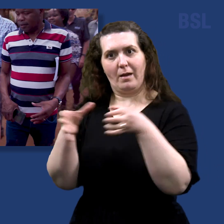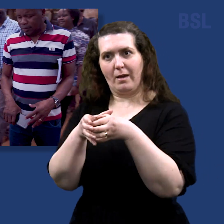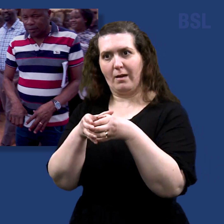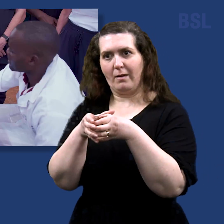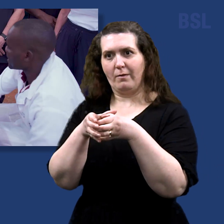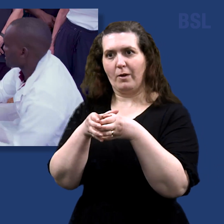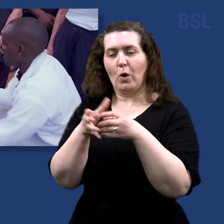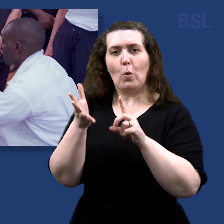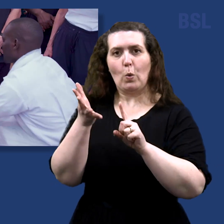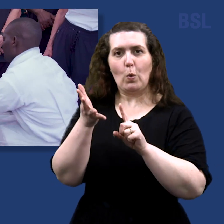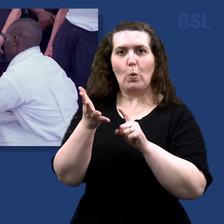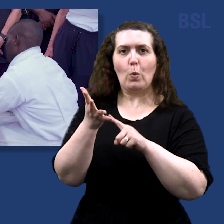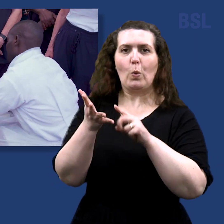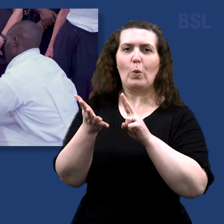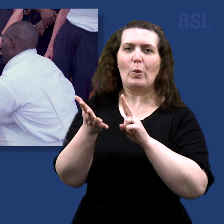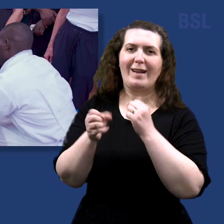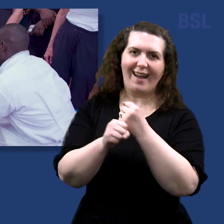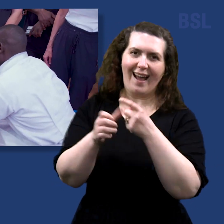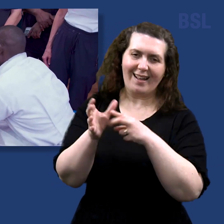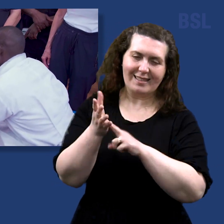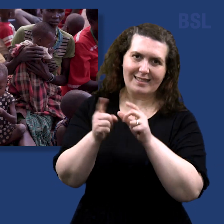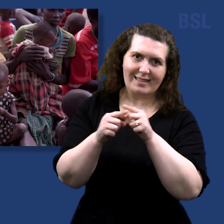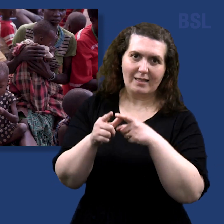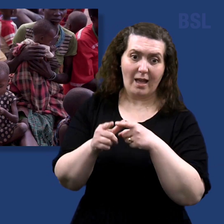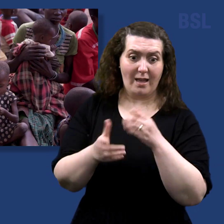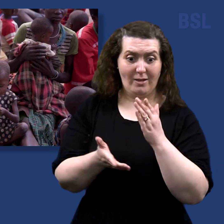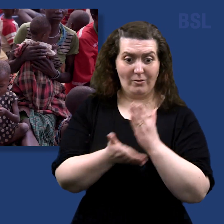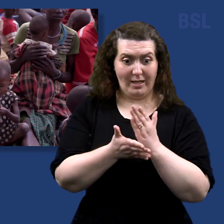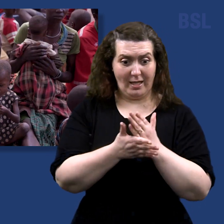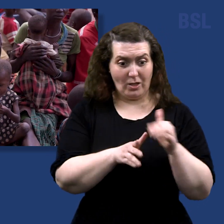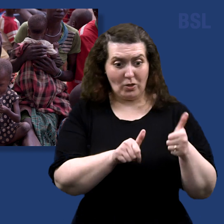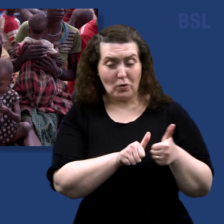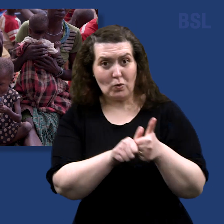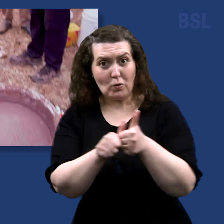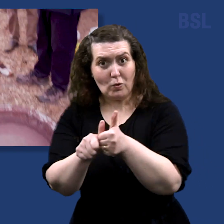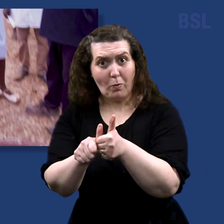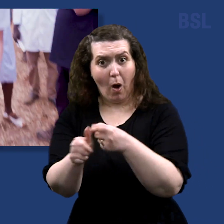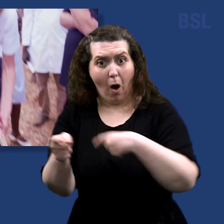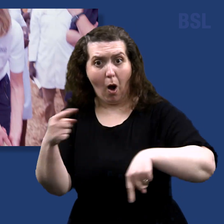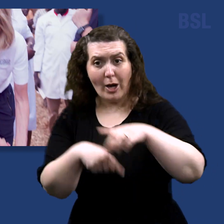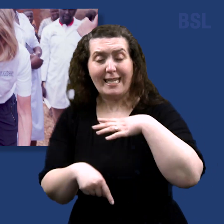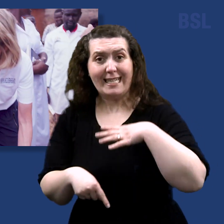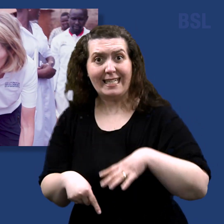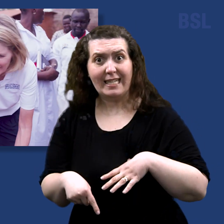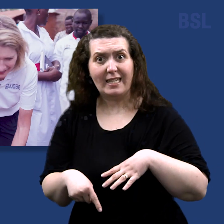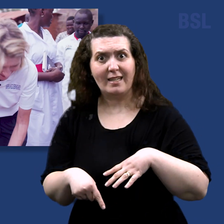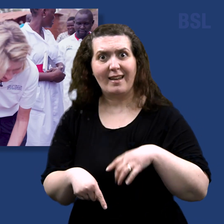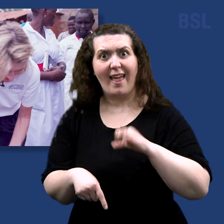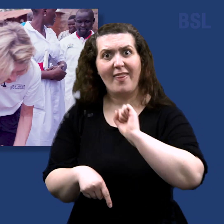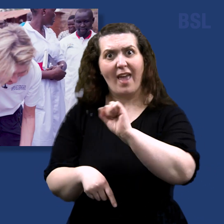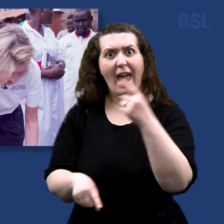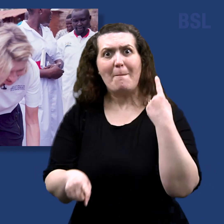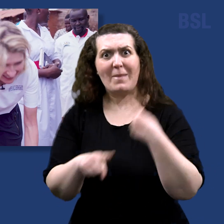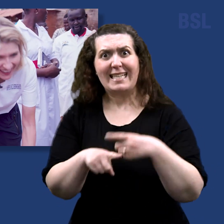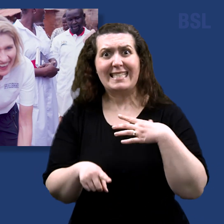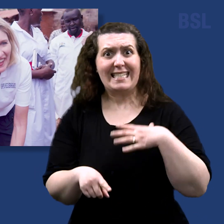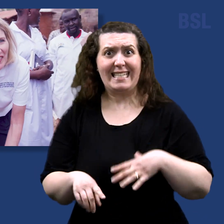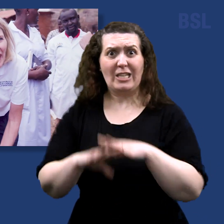This is an effort to go beyond our members to address the needs, the humanitarian needs of the world's children. Thank